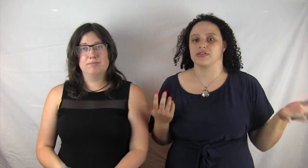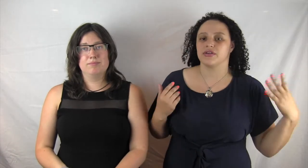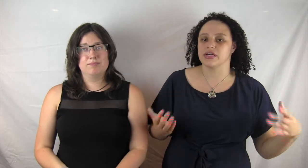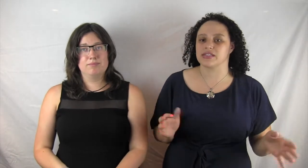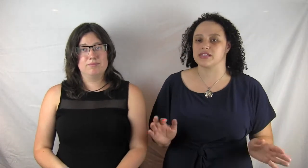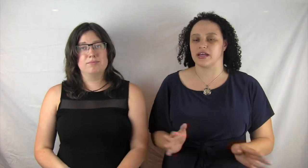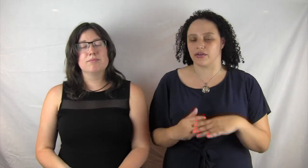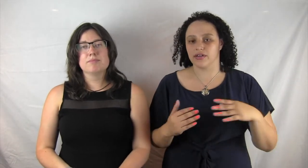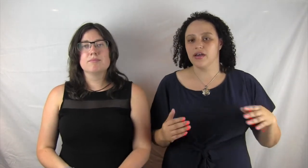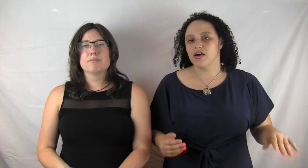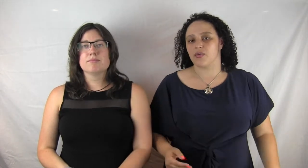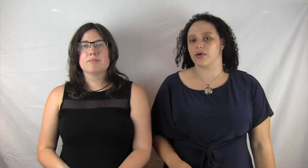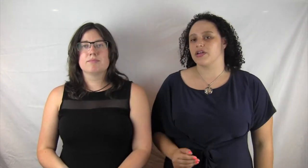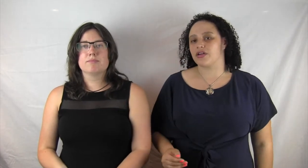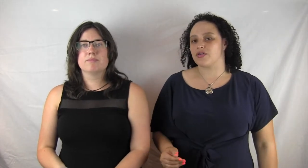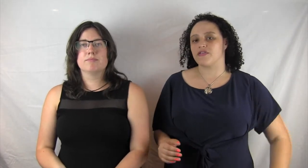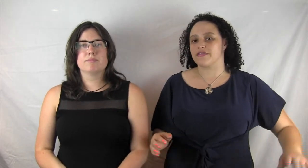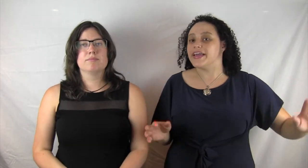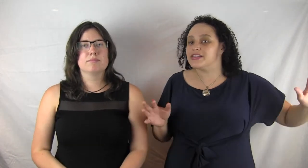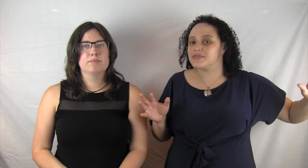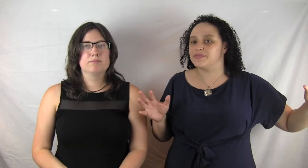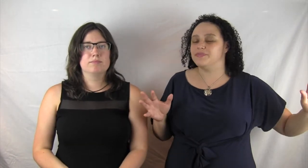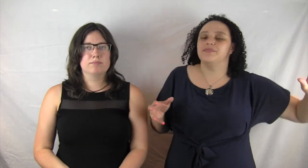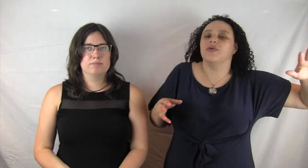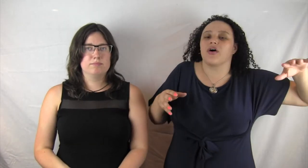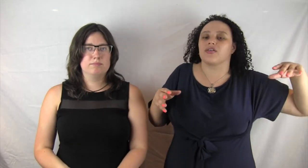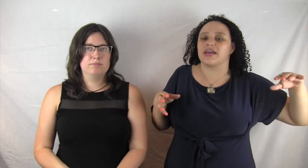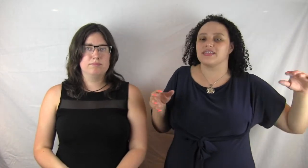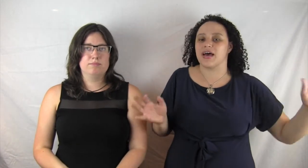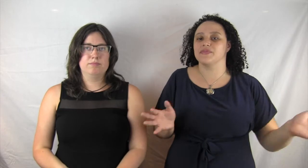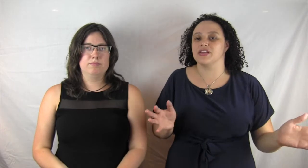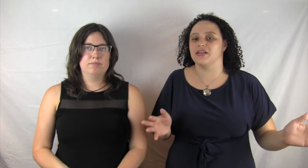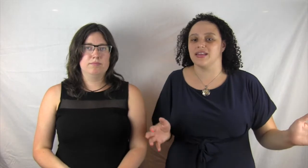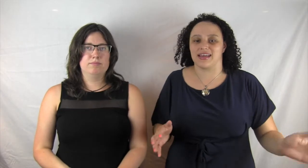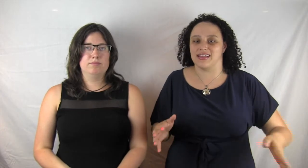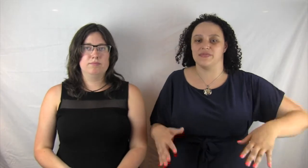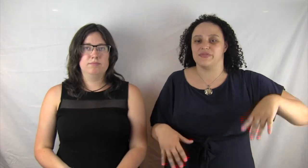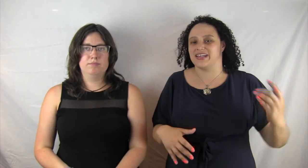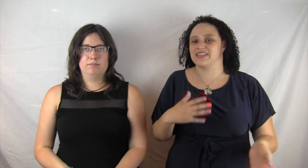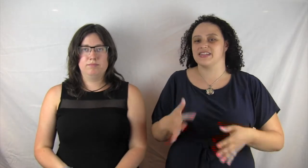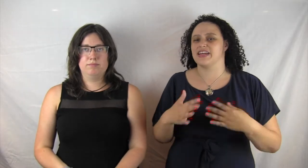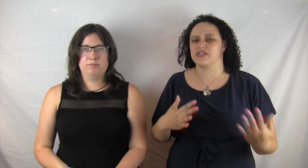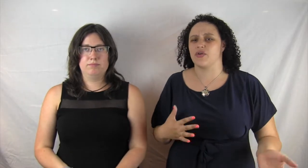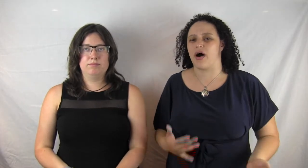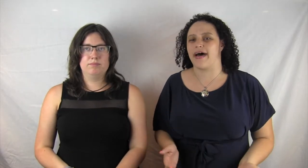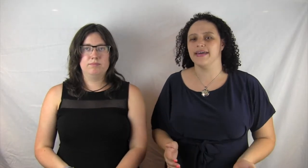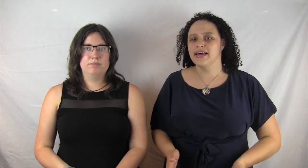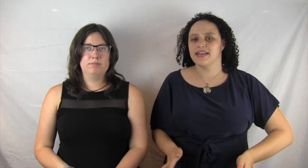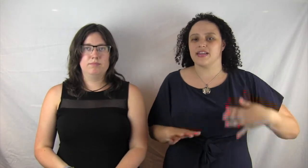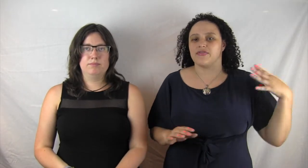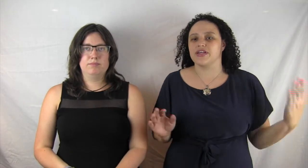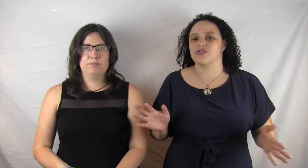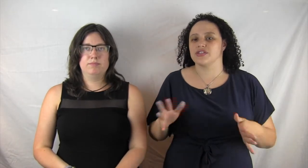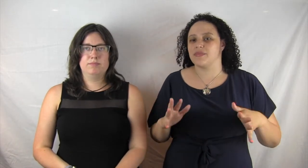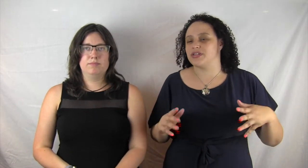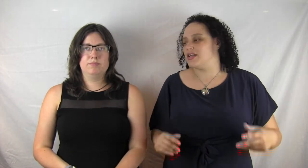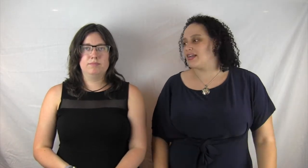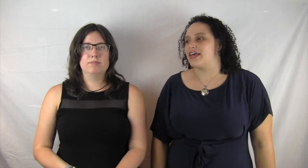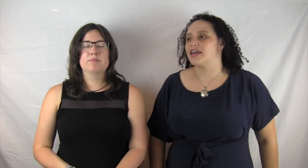what the series is titled, where, you know, the fates are like, tempted. Like, he sets the stakes so high that the fates are tempted. And like,